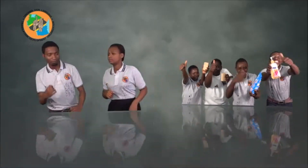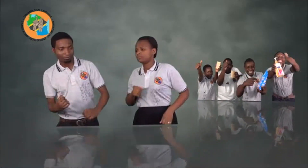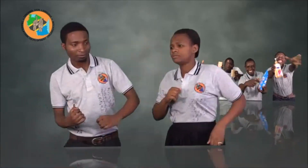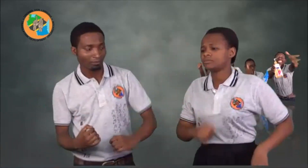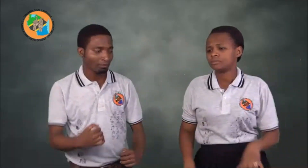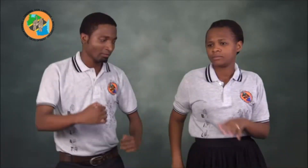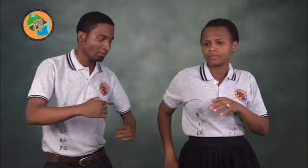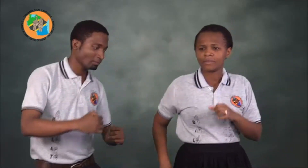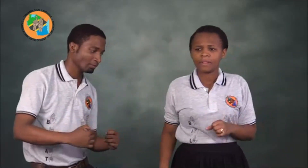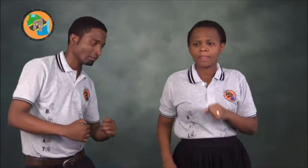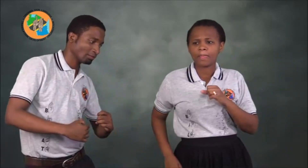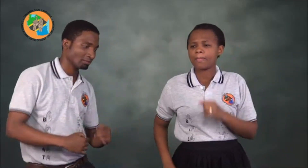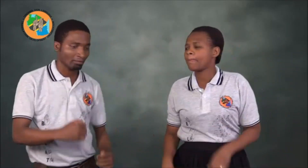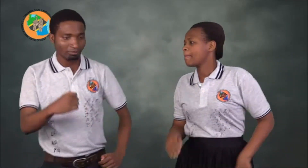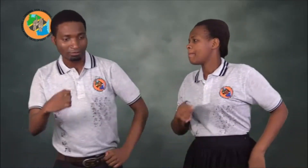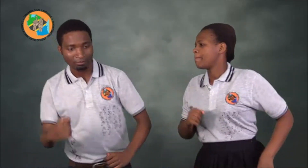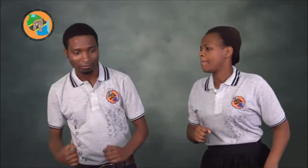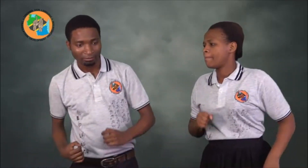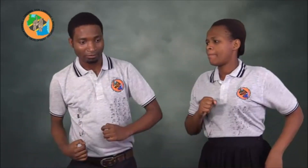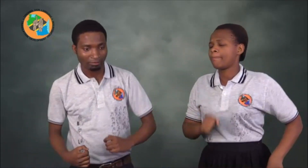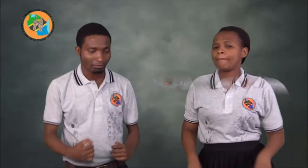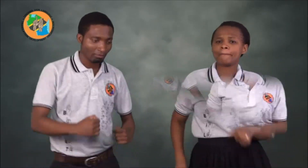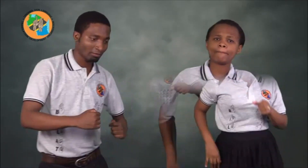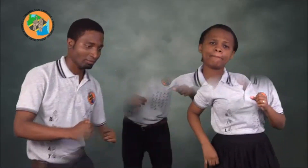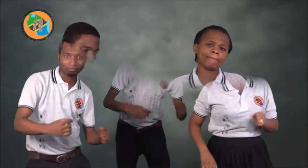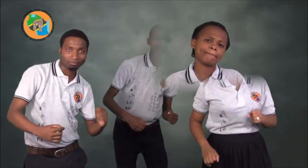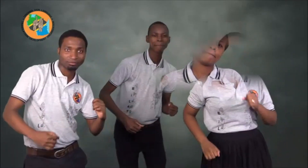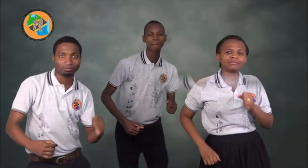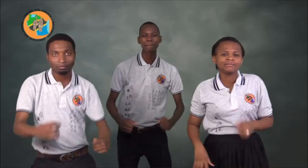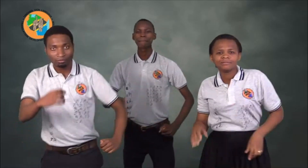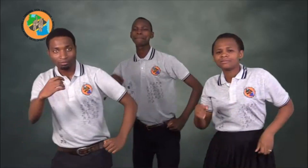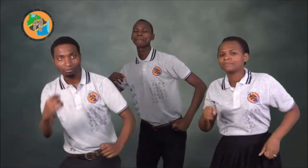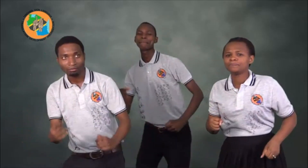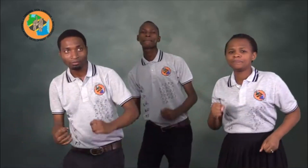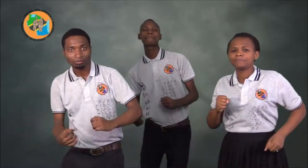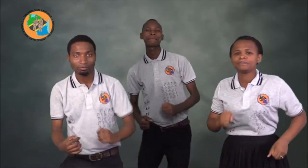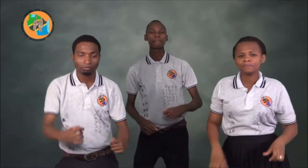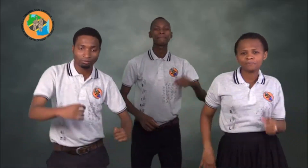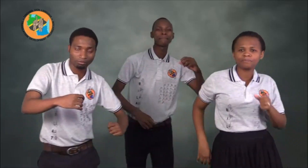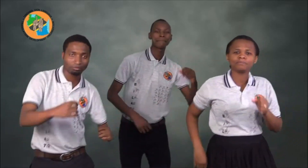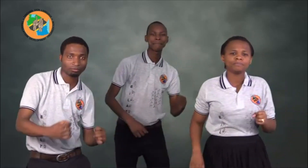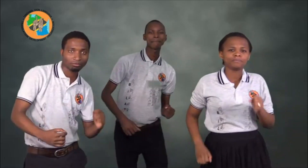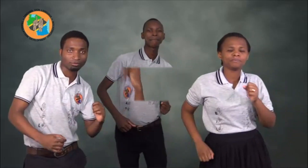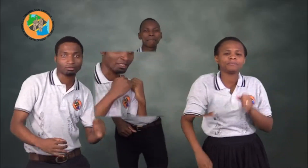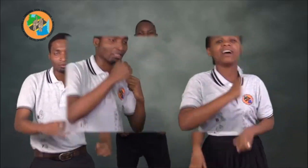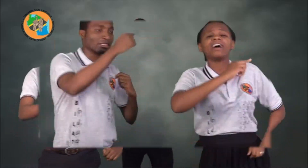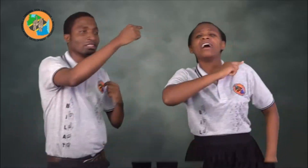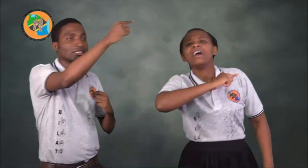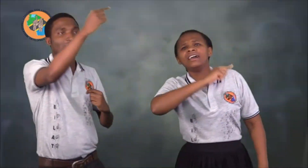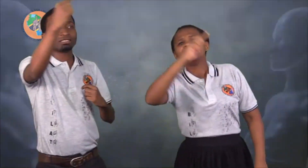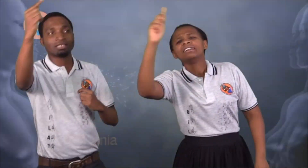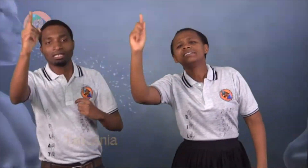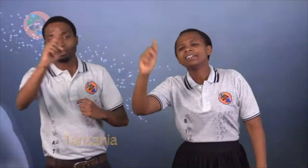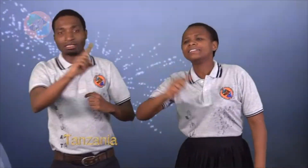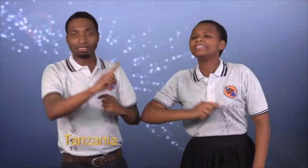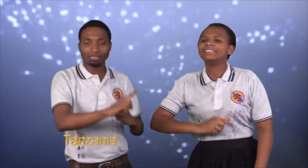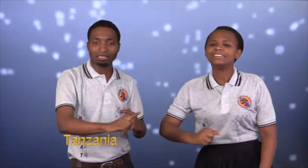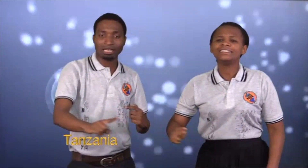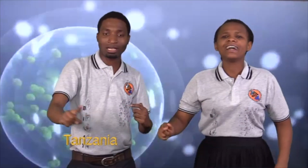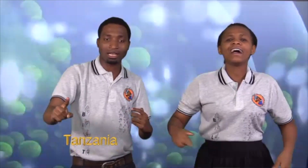give to the deaf people so they now are aware of this crisis because they were not aware they had no idea of